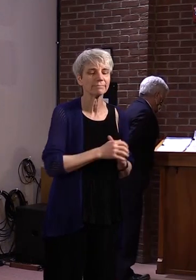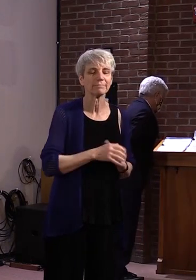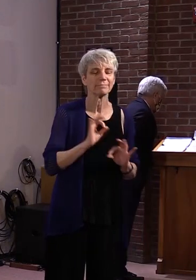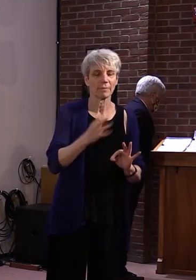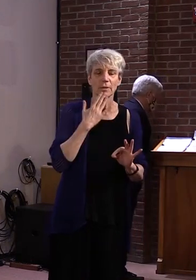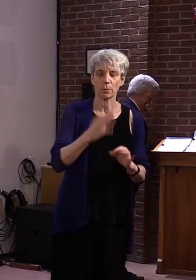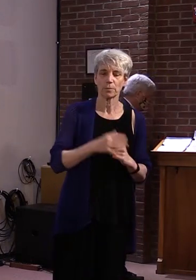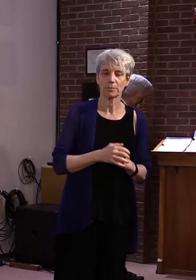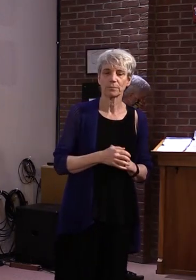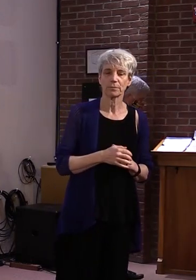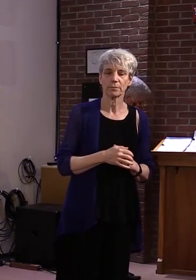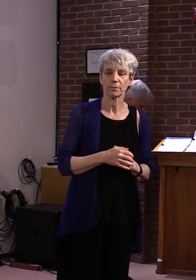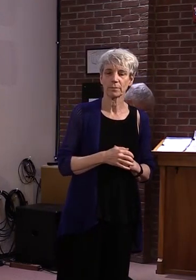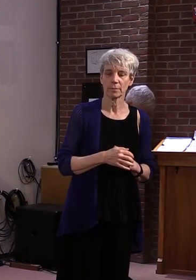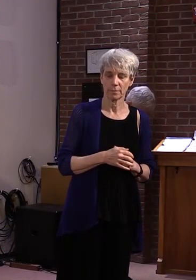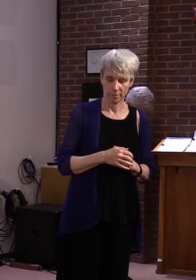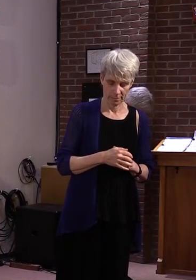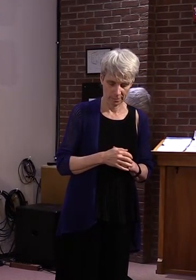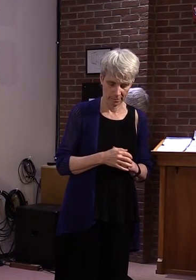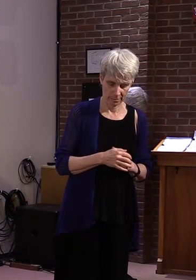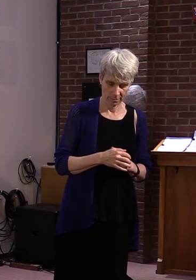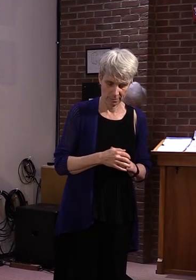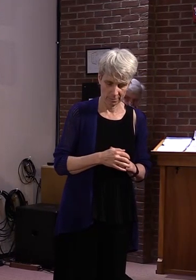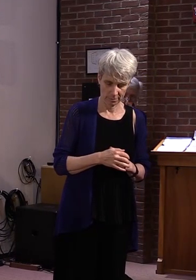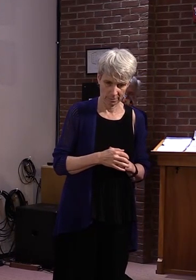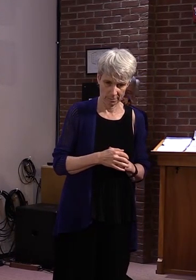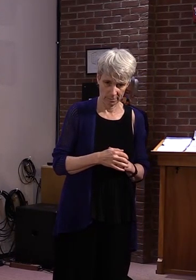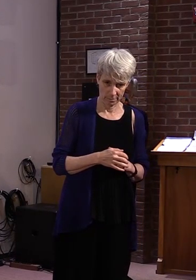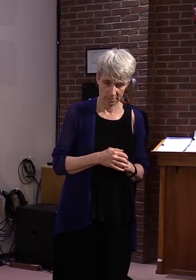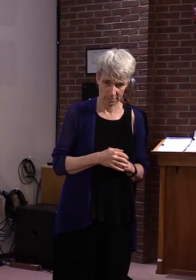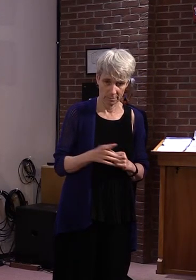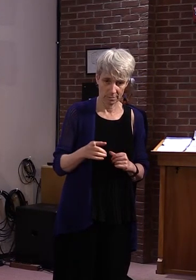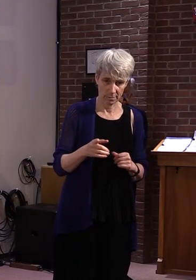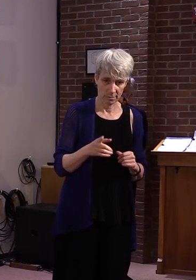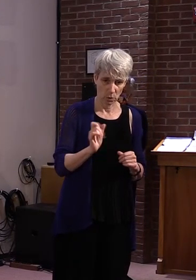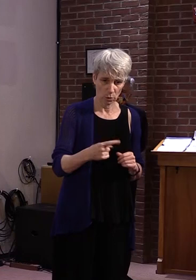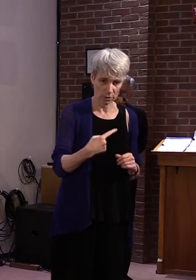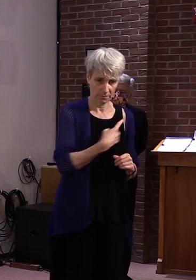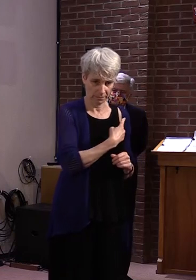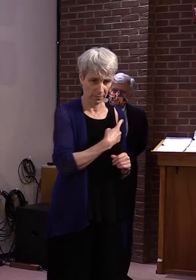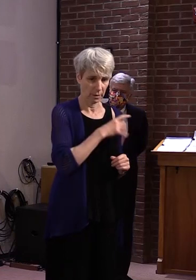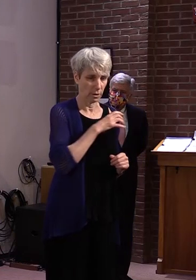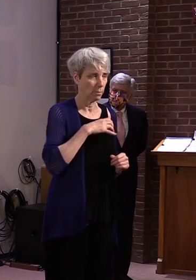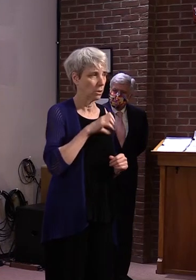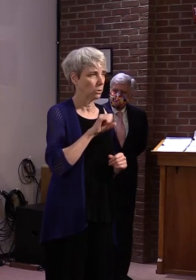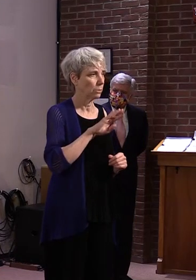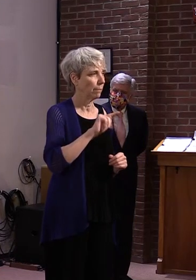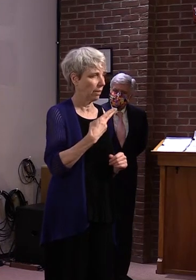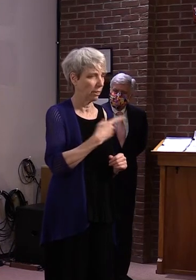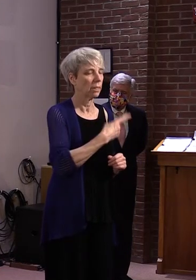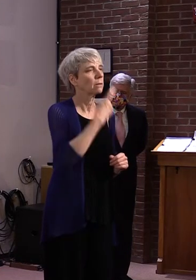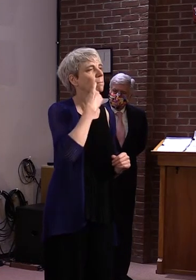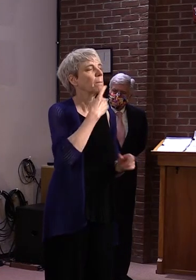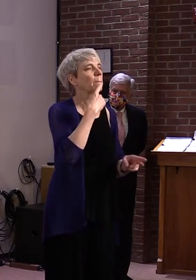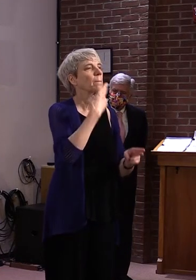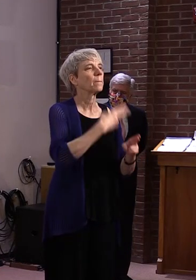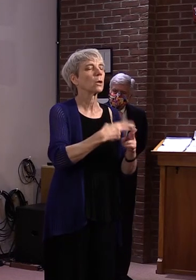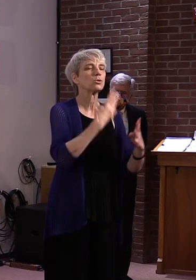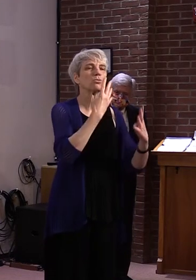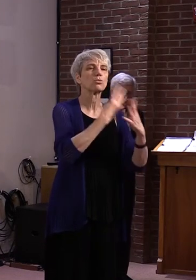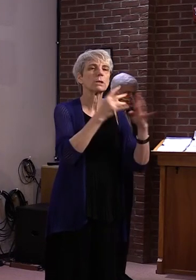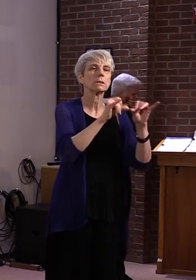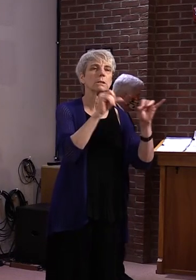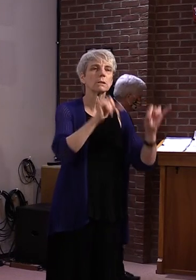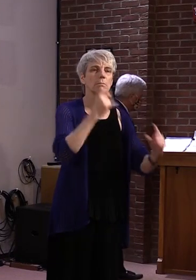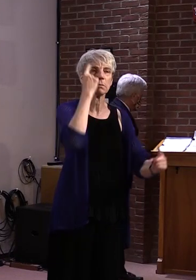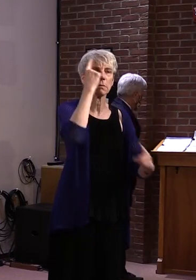Excellent. Thank you, Smith. He mentioned last week the prison system was considering adjusting protocols